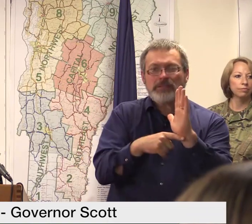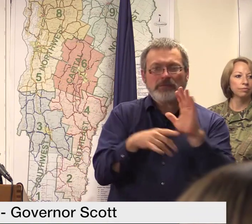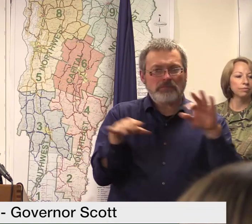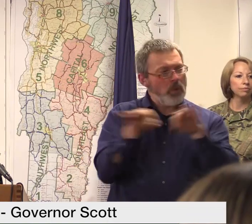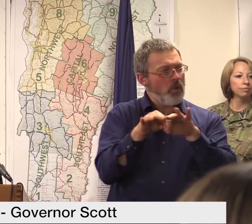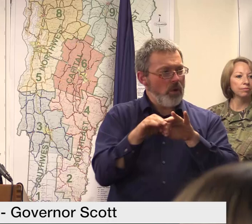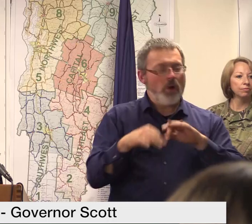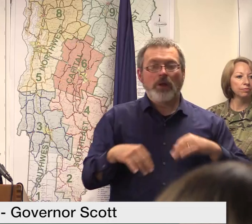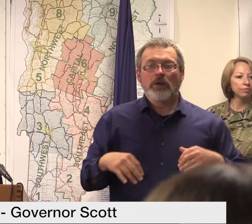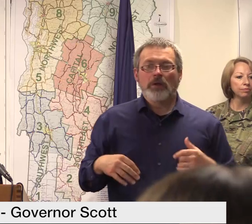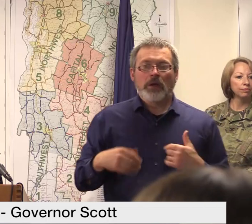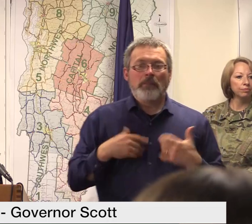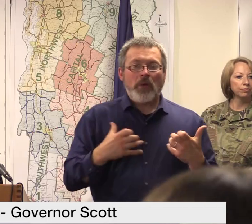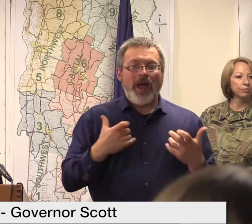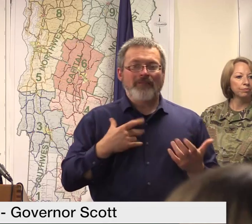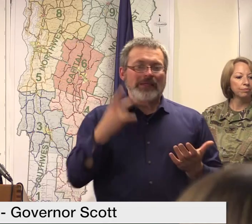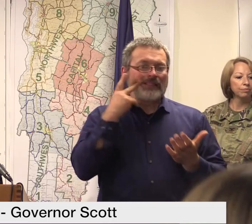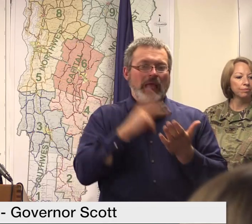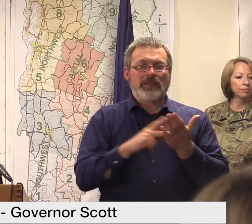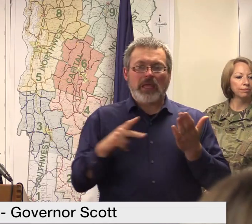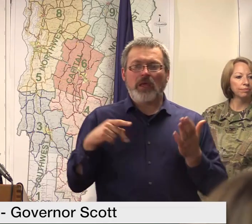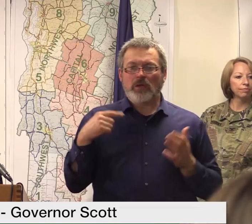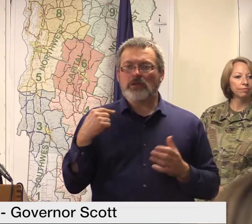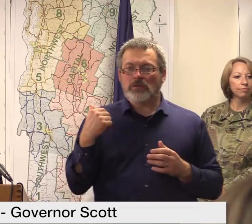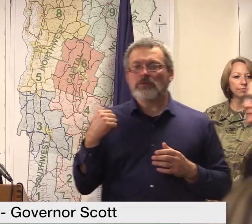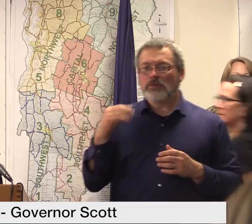want to have Secretary Moore comment further